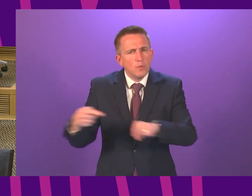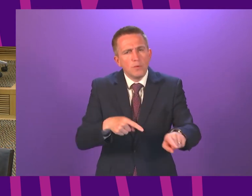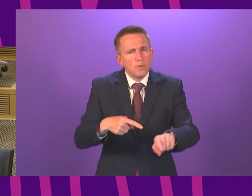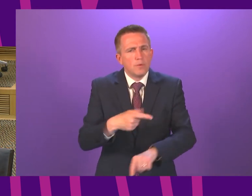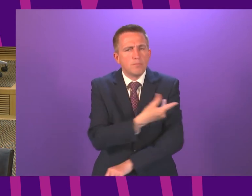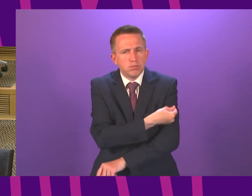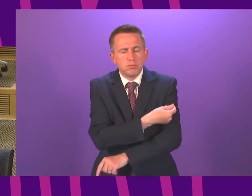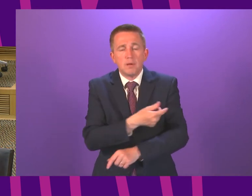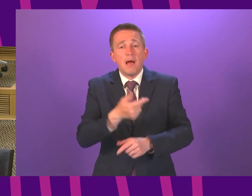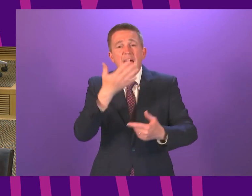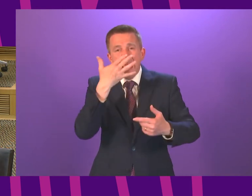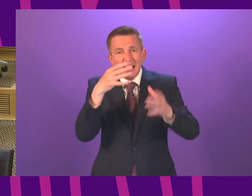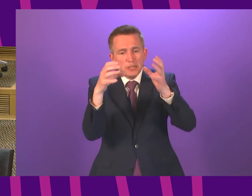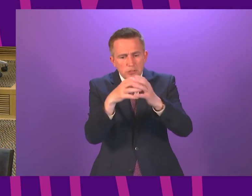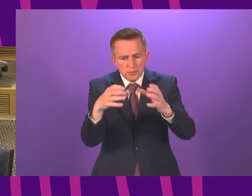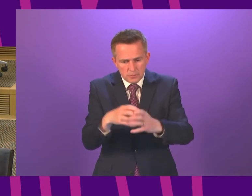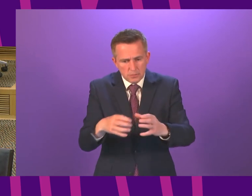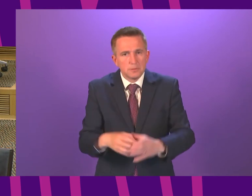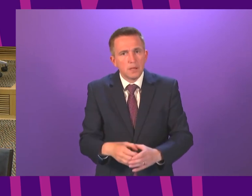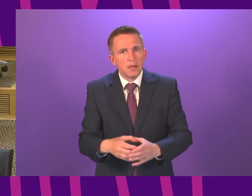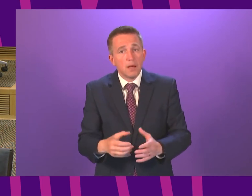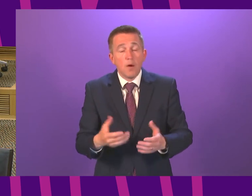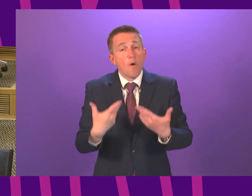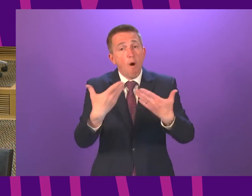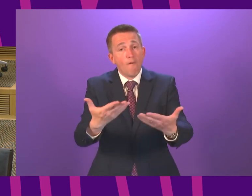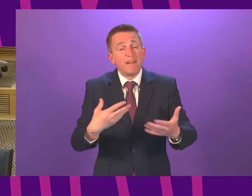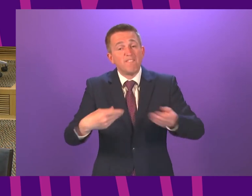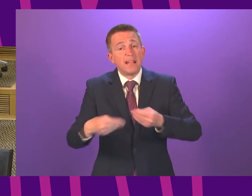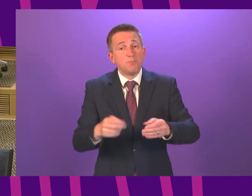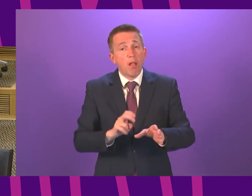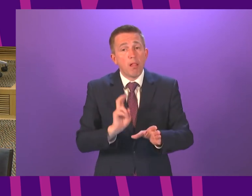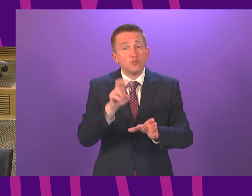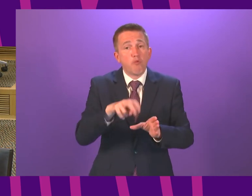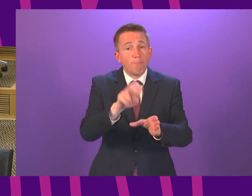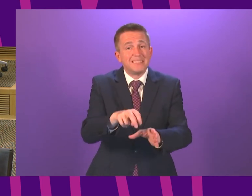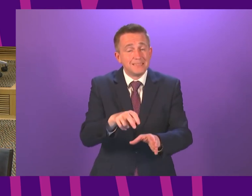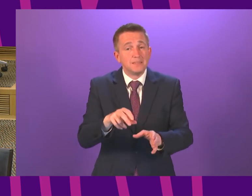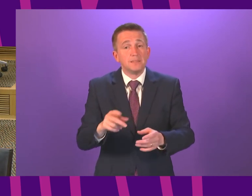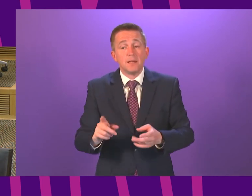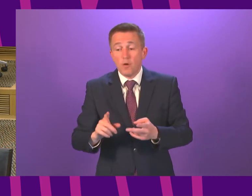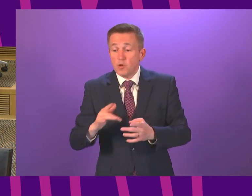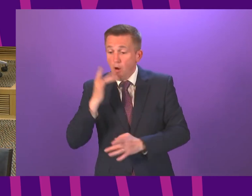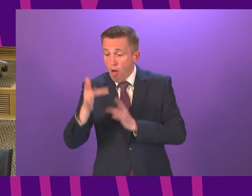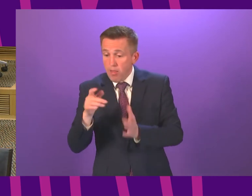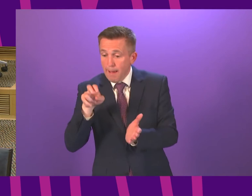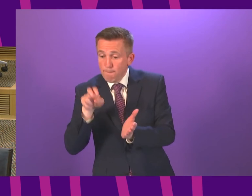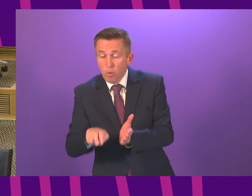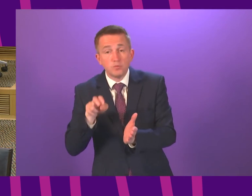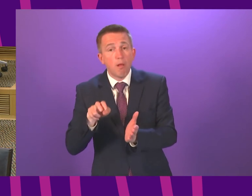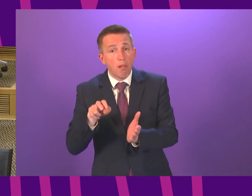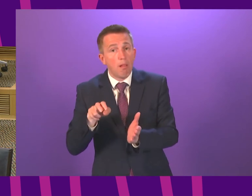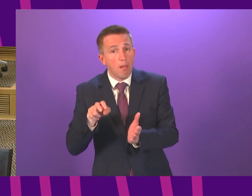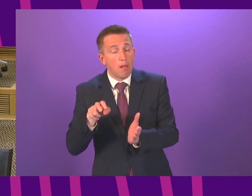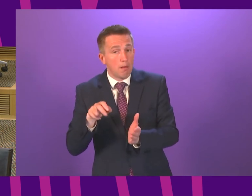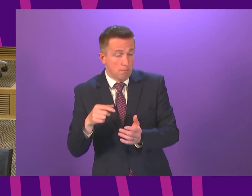the age bands for flexible drop-in appointments rather than booked appointments the online portal for registration is also